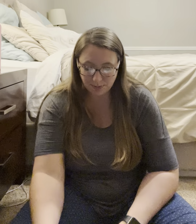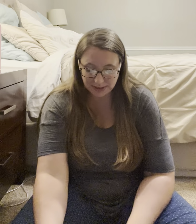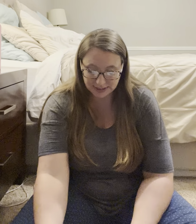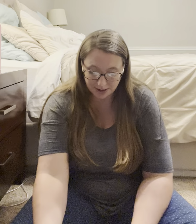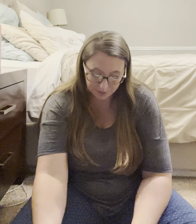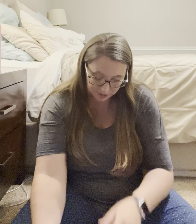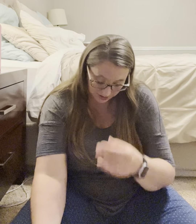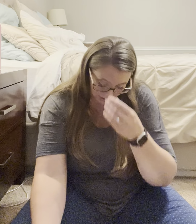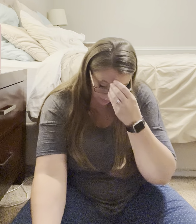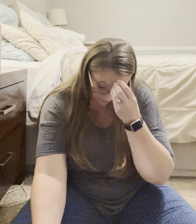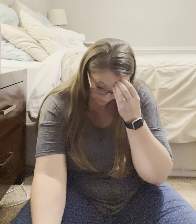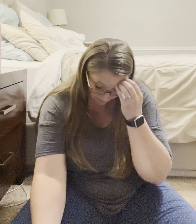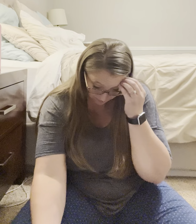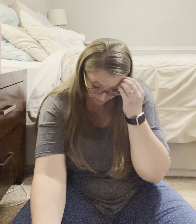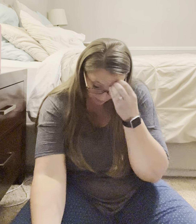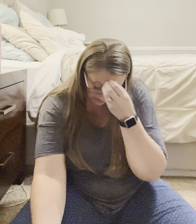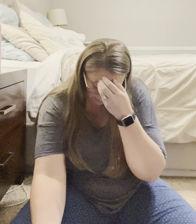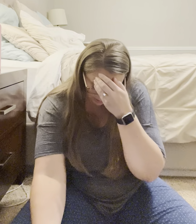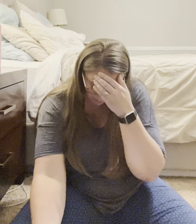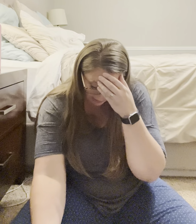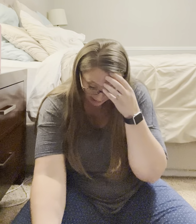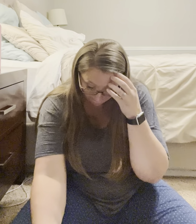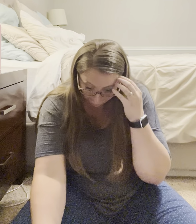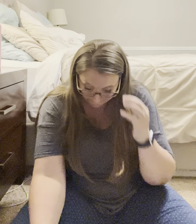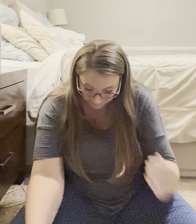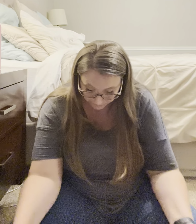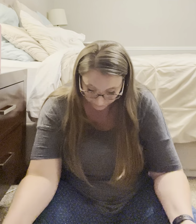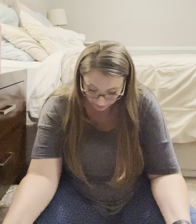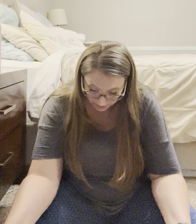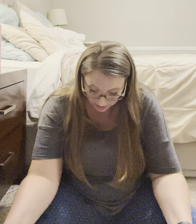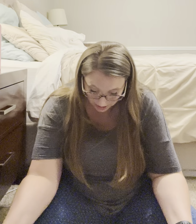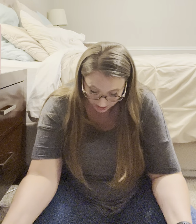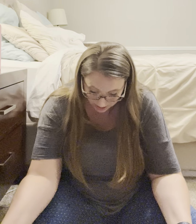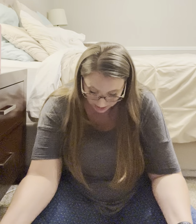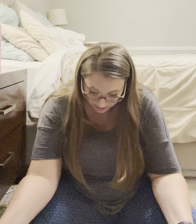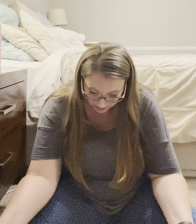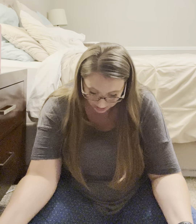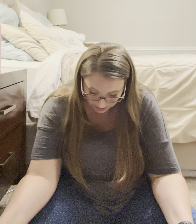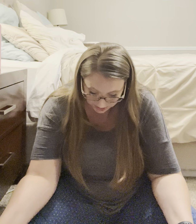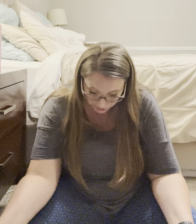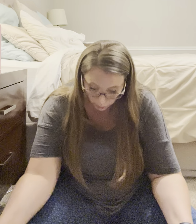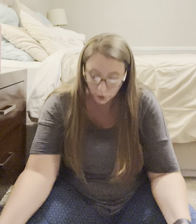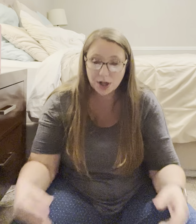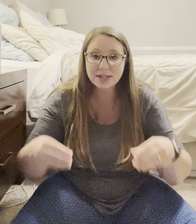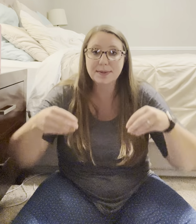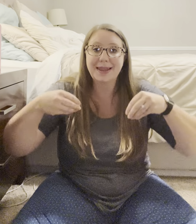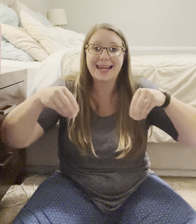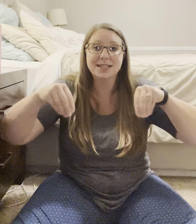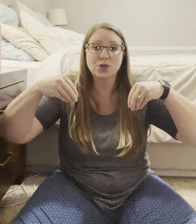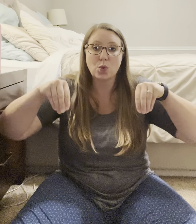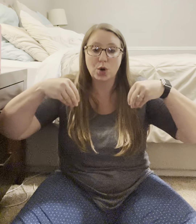Um, please stop or go to the other room. Please stop hiccuping. Uh, store. This is a place. Store.